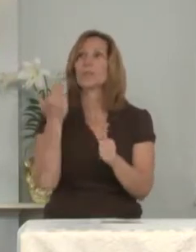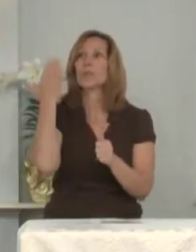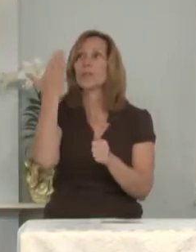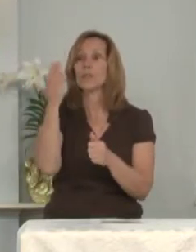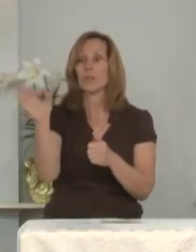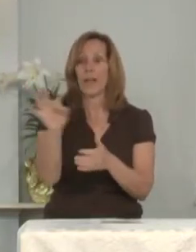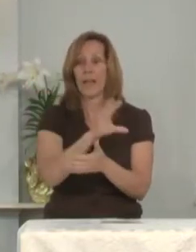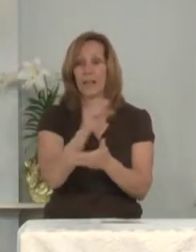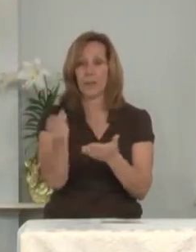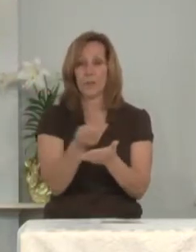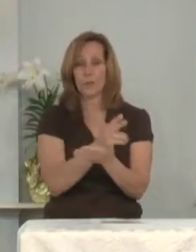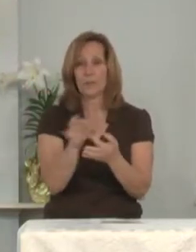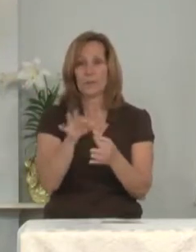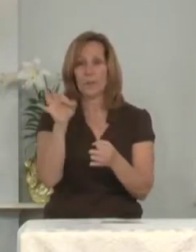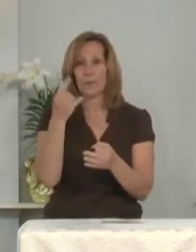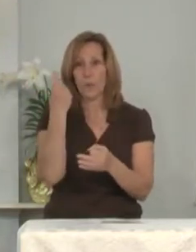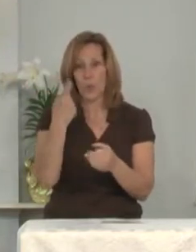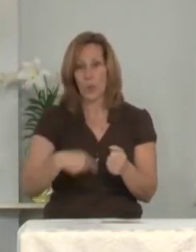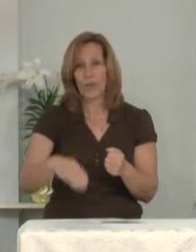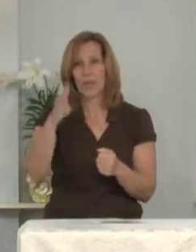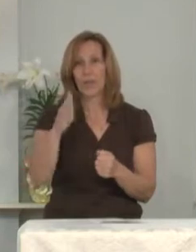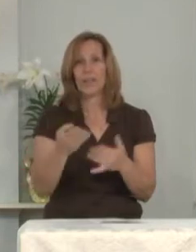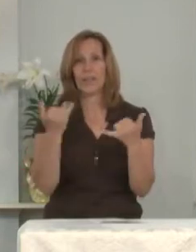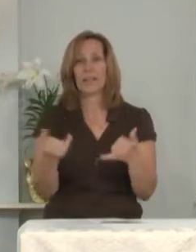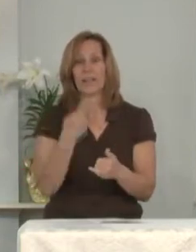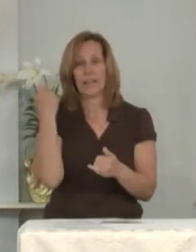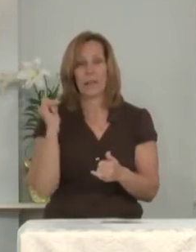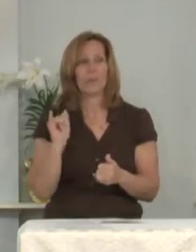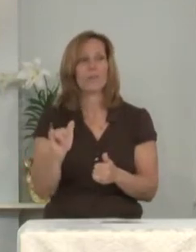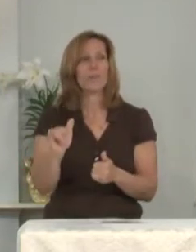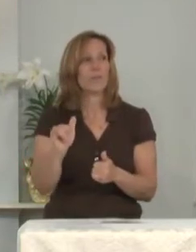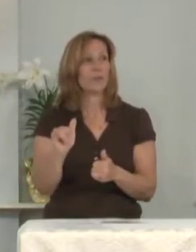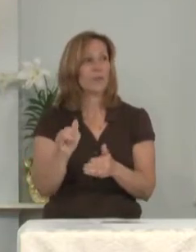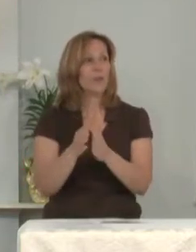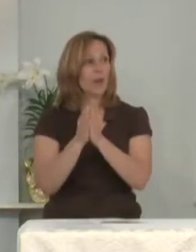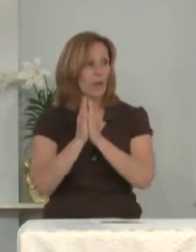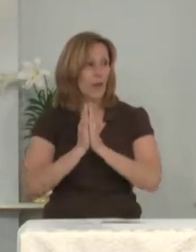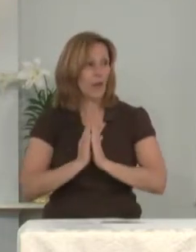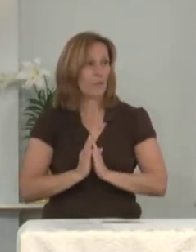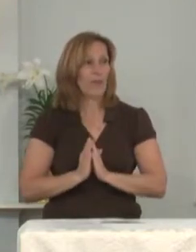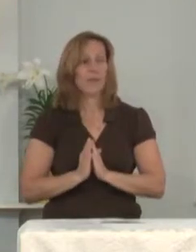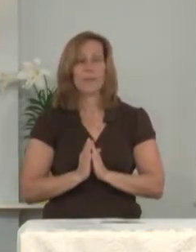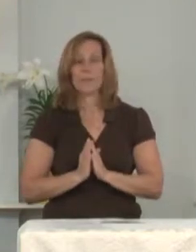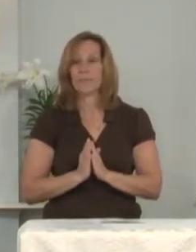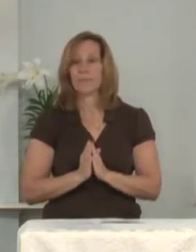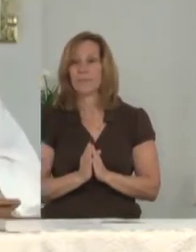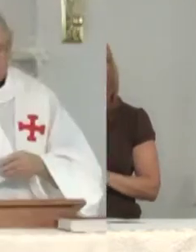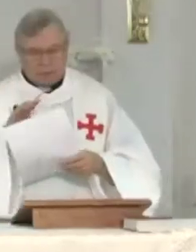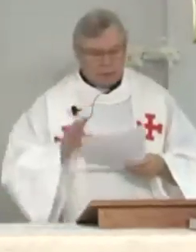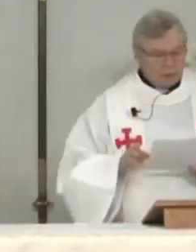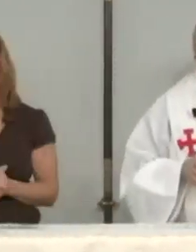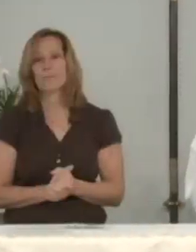you and the Holy Spirit, one God, now and forever. Amen.